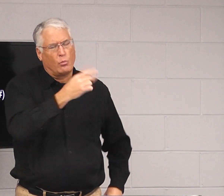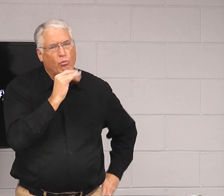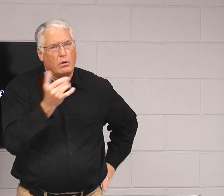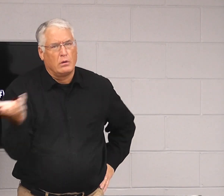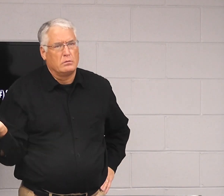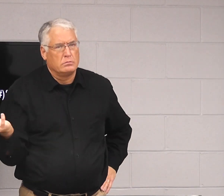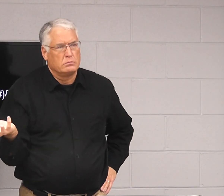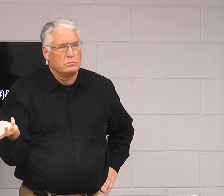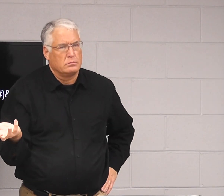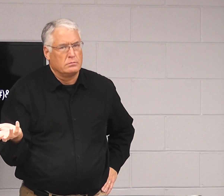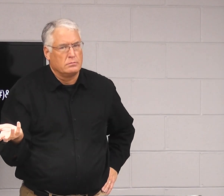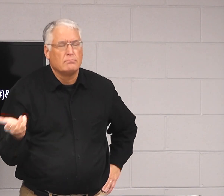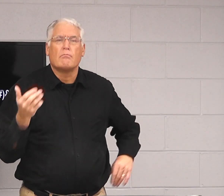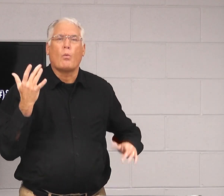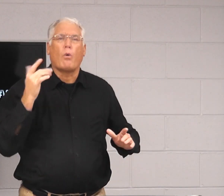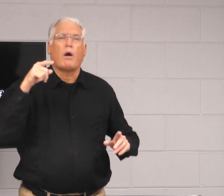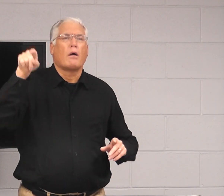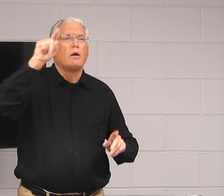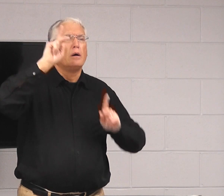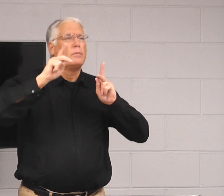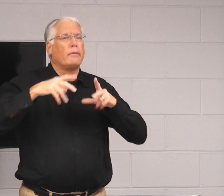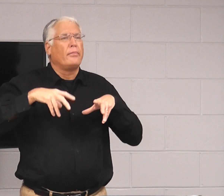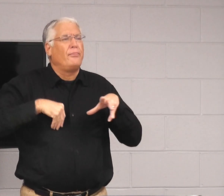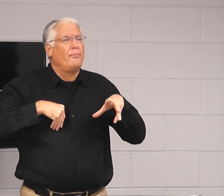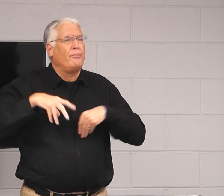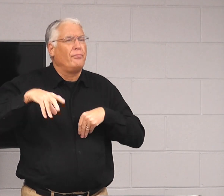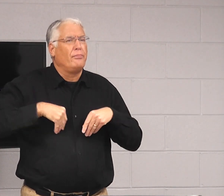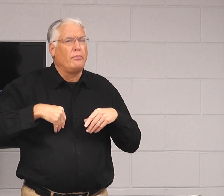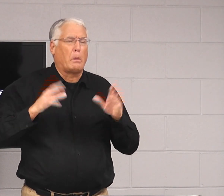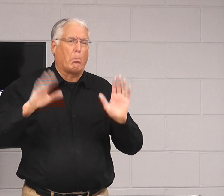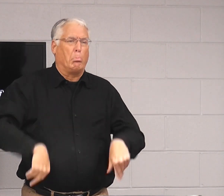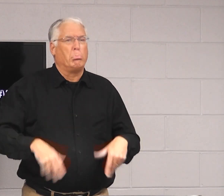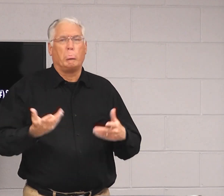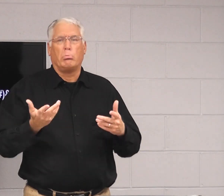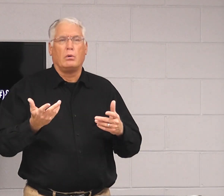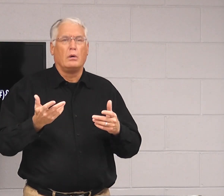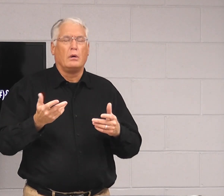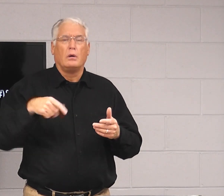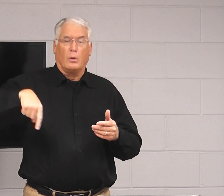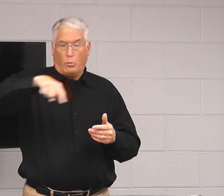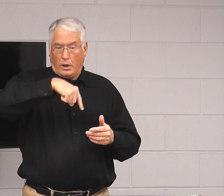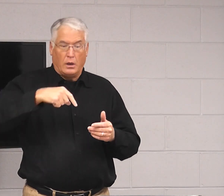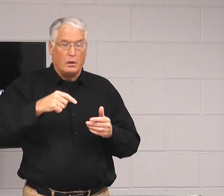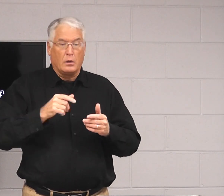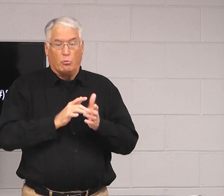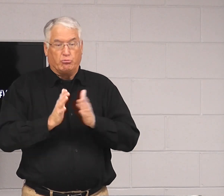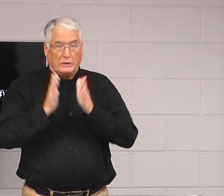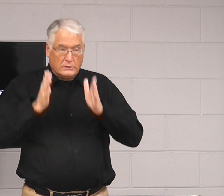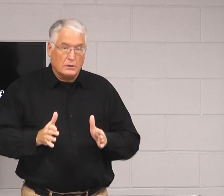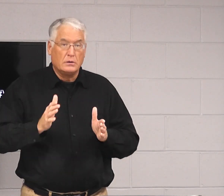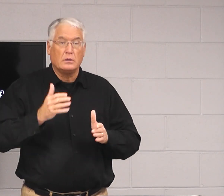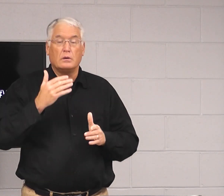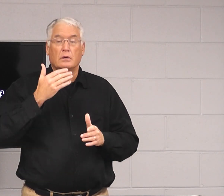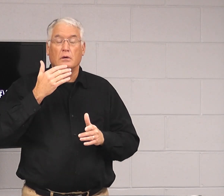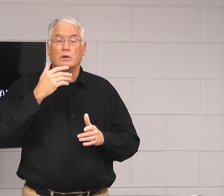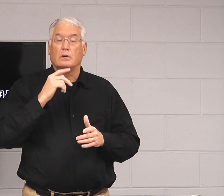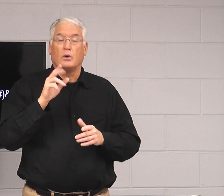Are we as the same or them or not? So, why do other people just continue to accept it? And we, Christians,